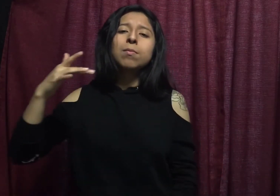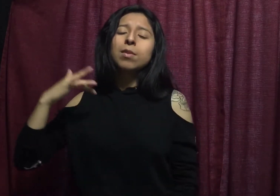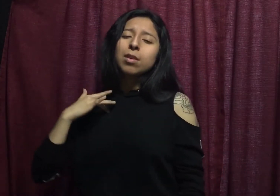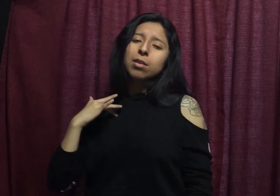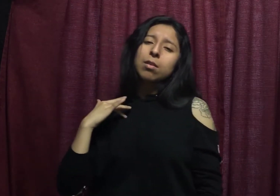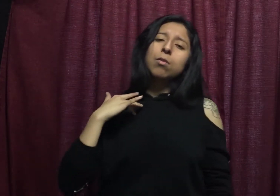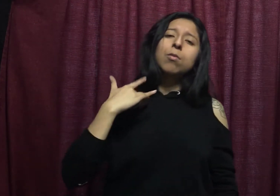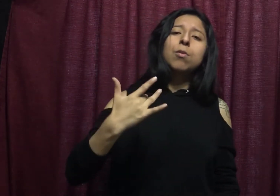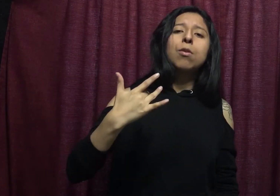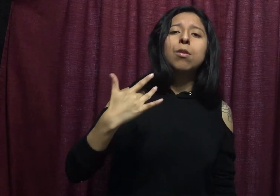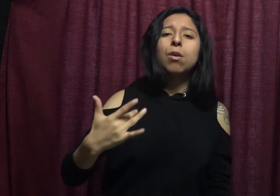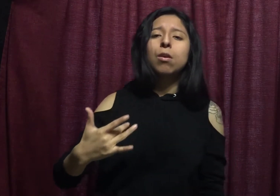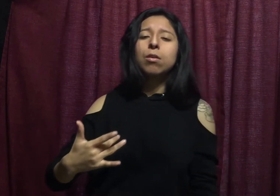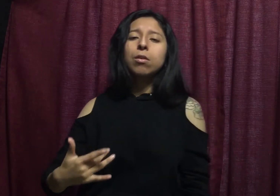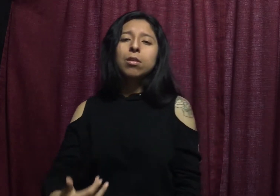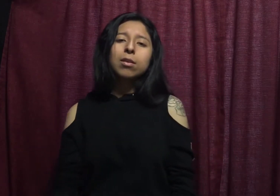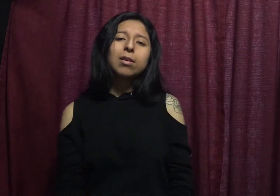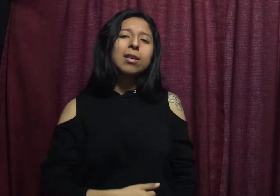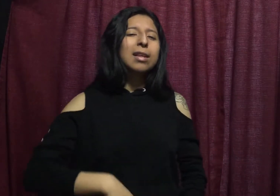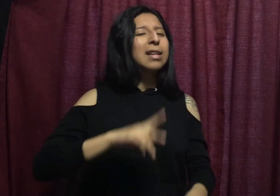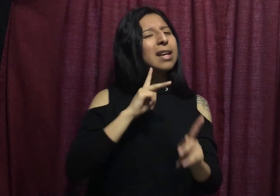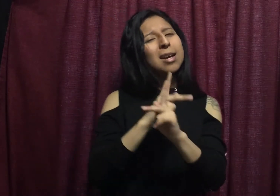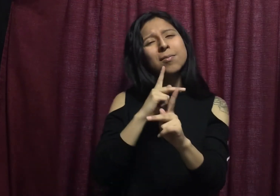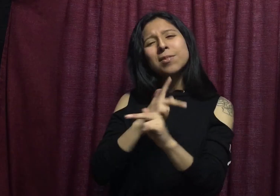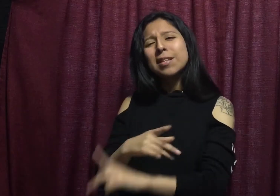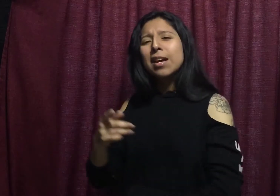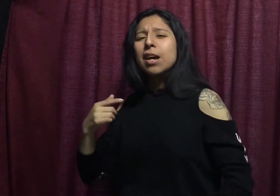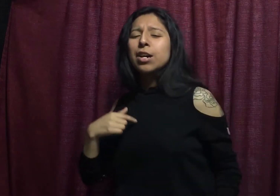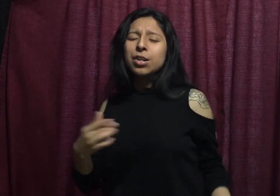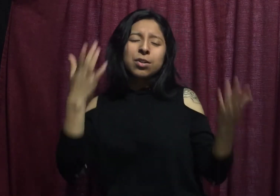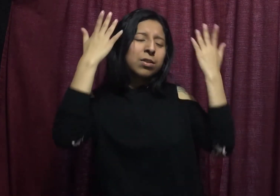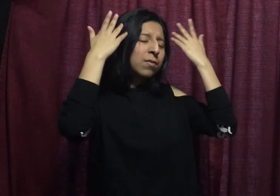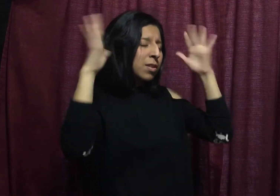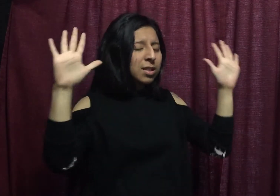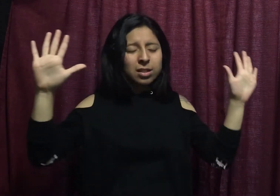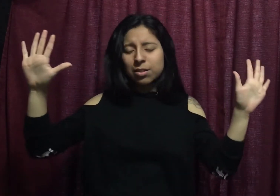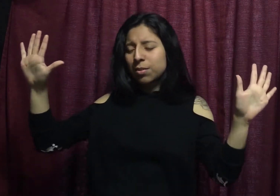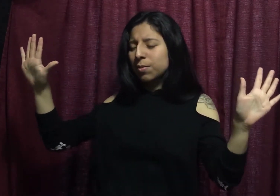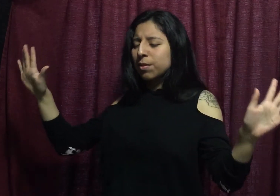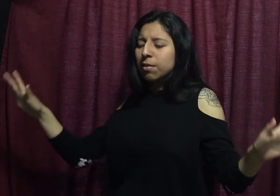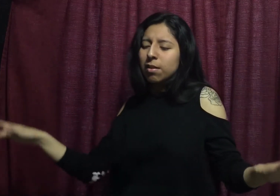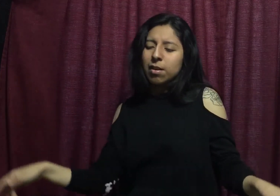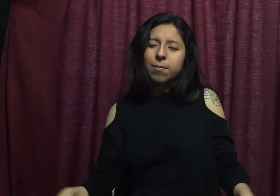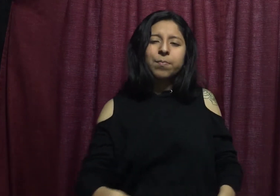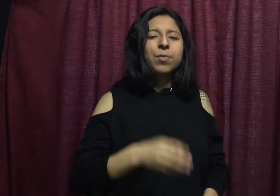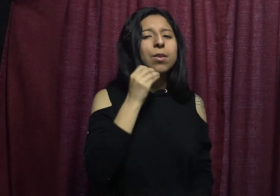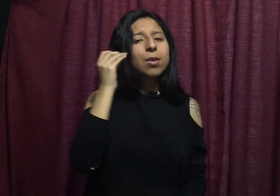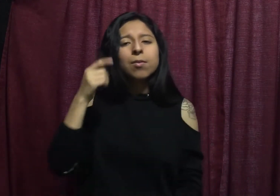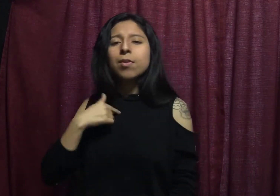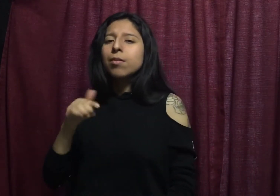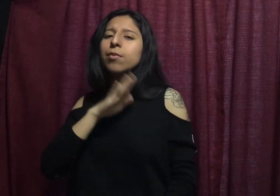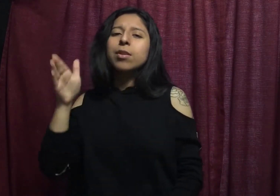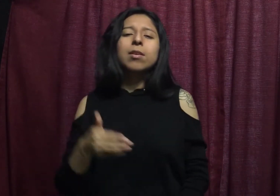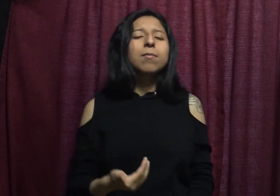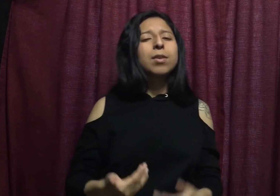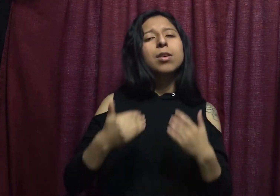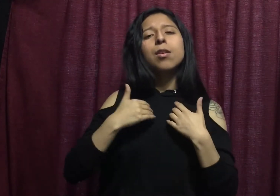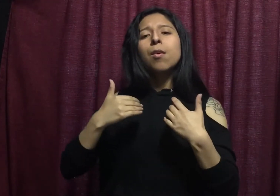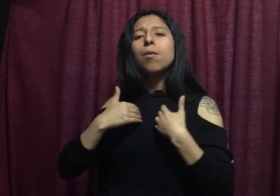being in the room I'm tired of caring Love only left me alone,